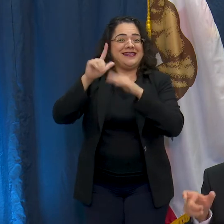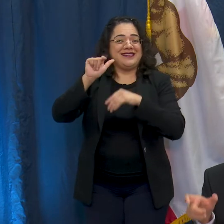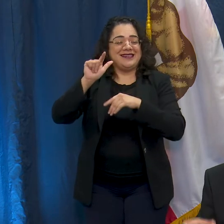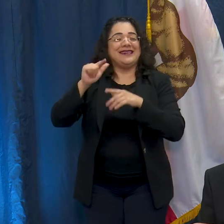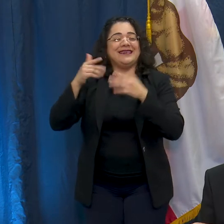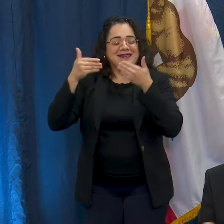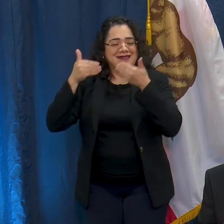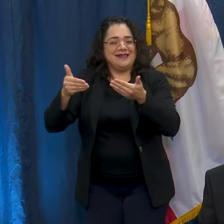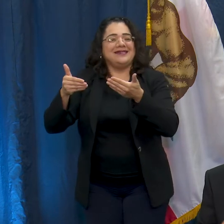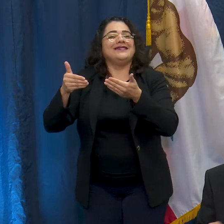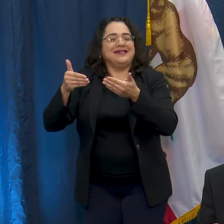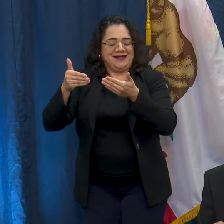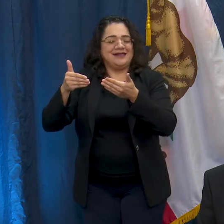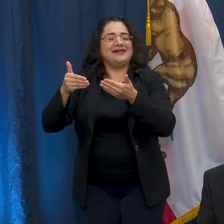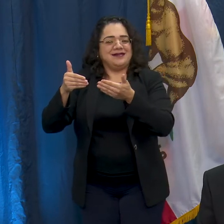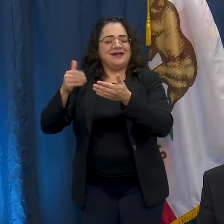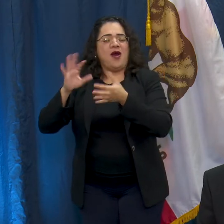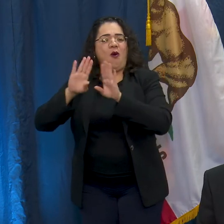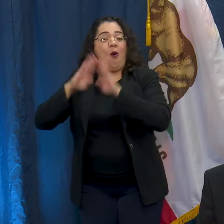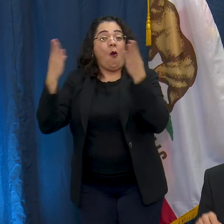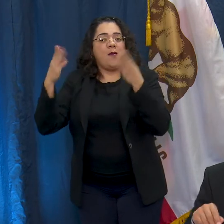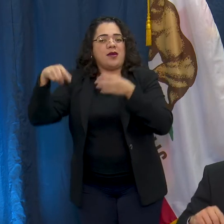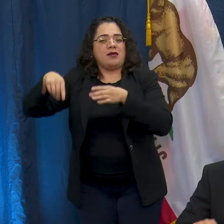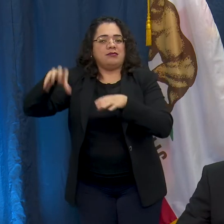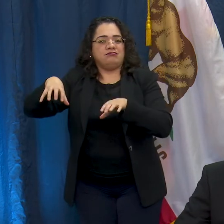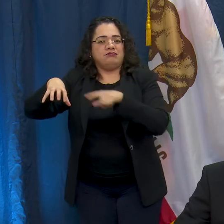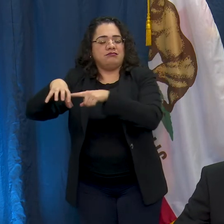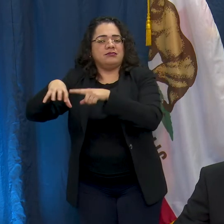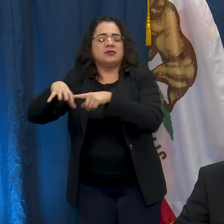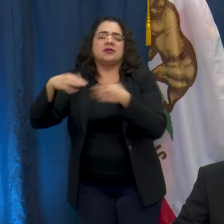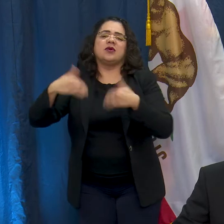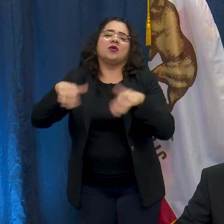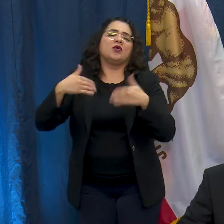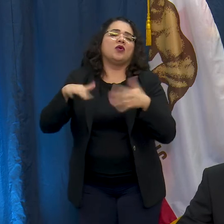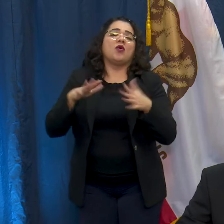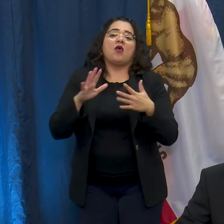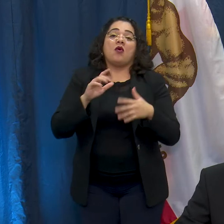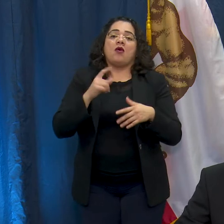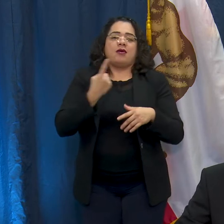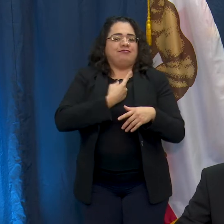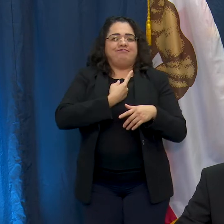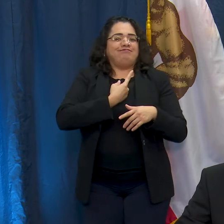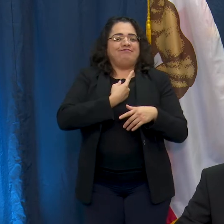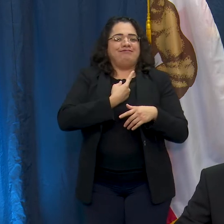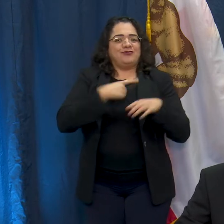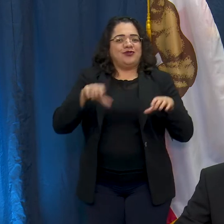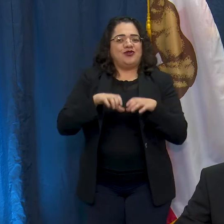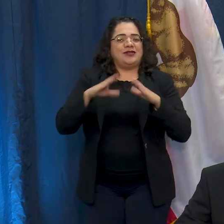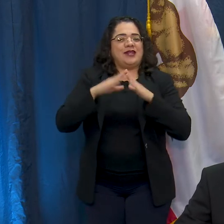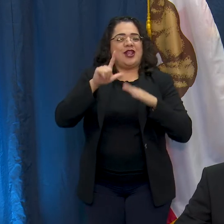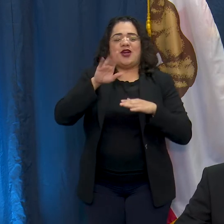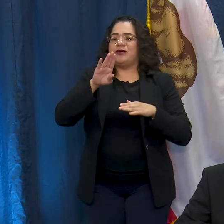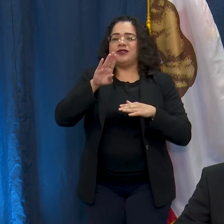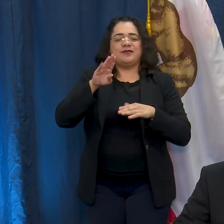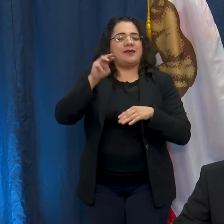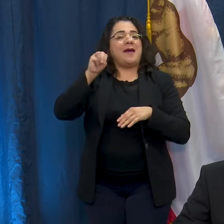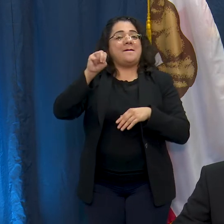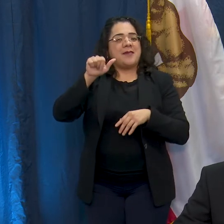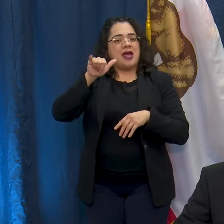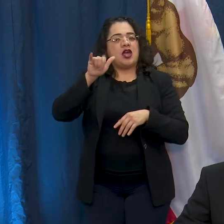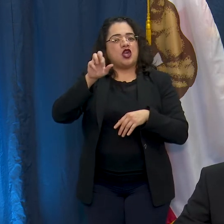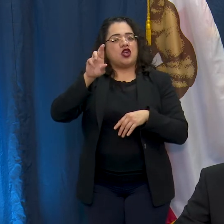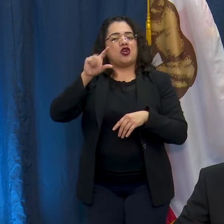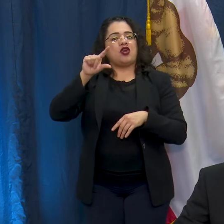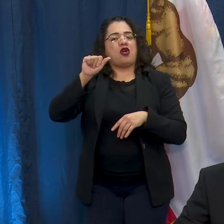open in Long Beach. This would not be possible if it wasn't for the partnership at the City of Los Angeles and Mayor Garcetti and the